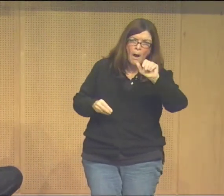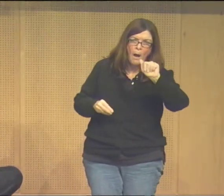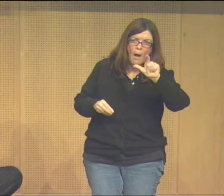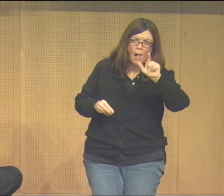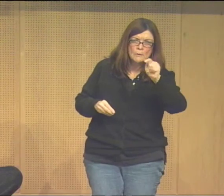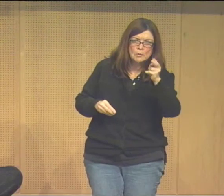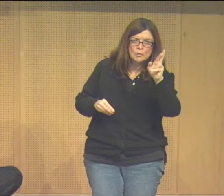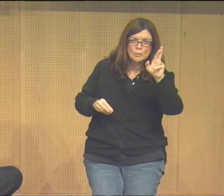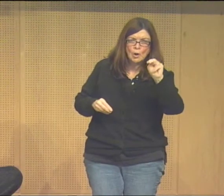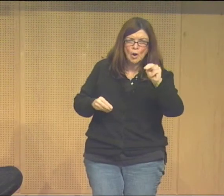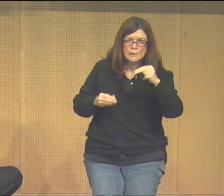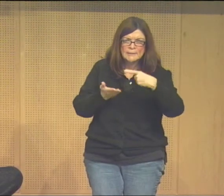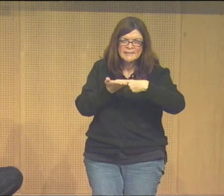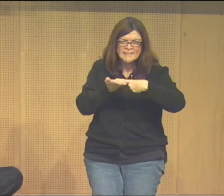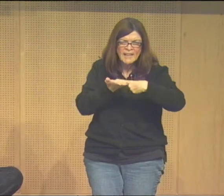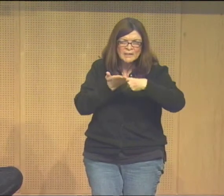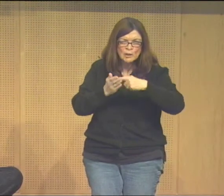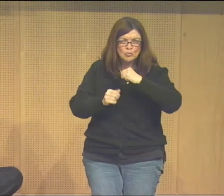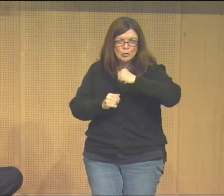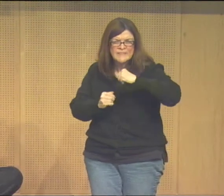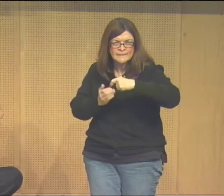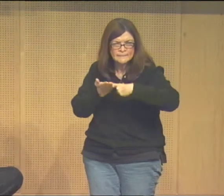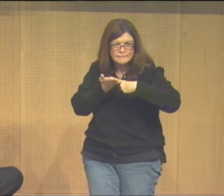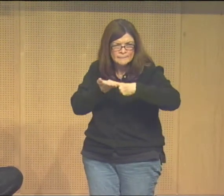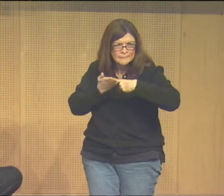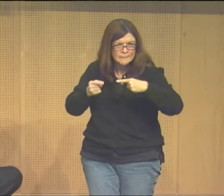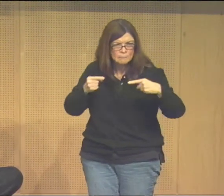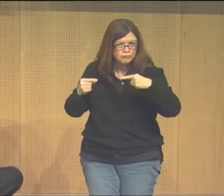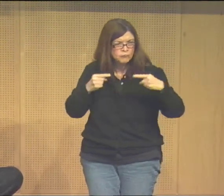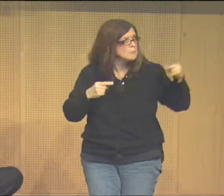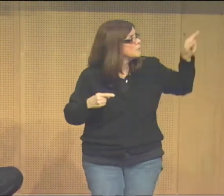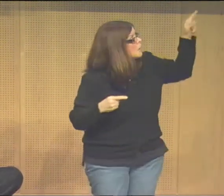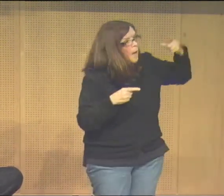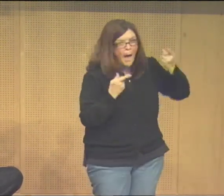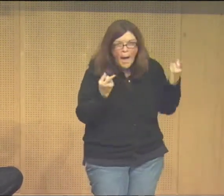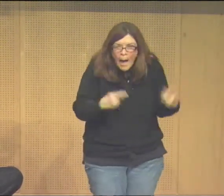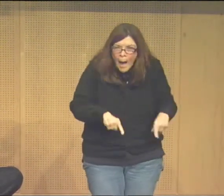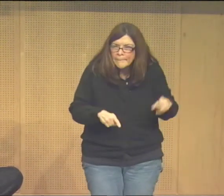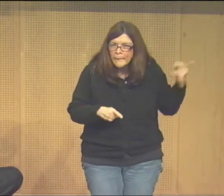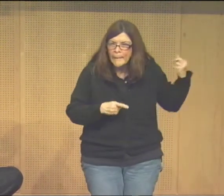And it refers to the idea of subaltern resistance and discussion about that.